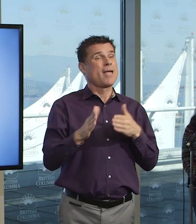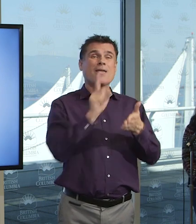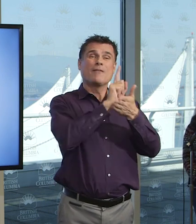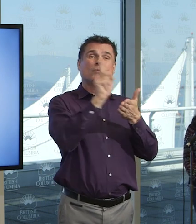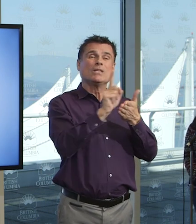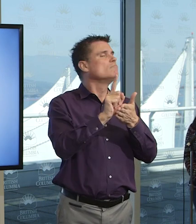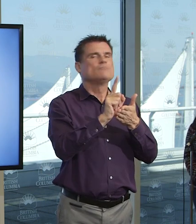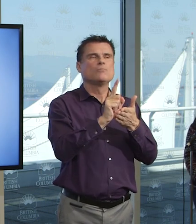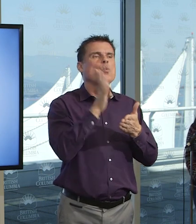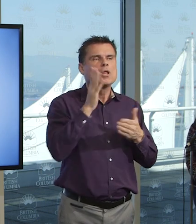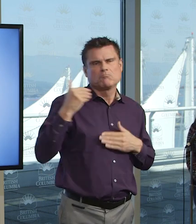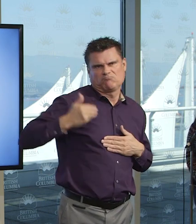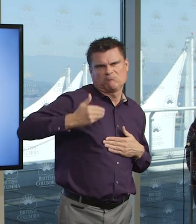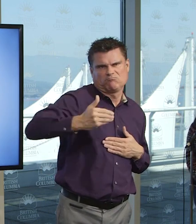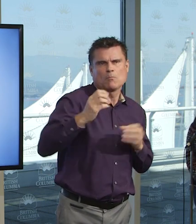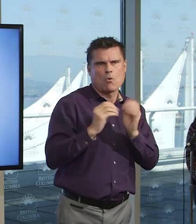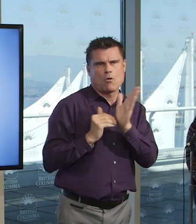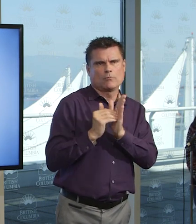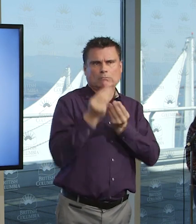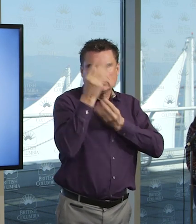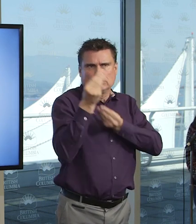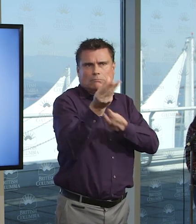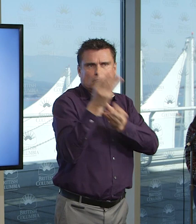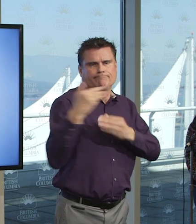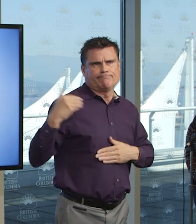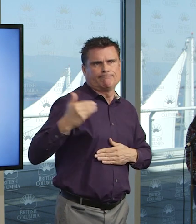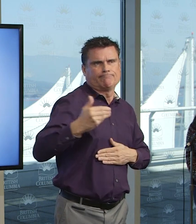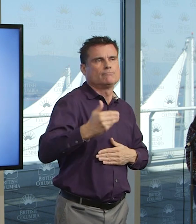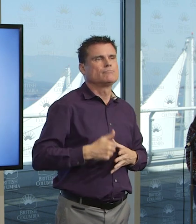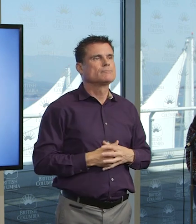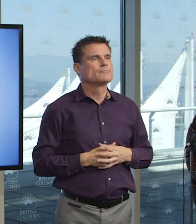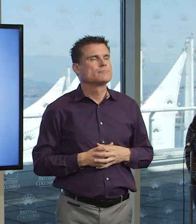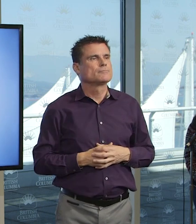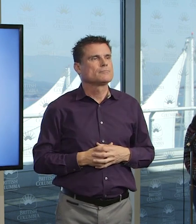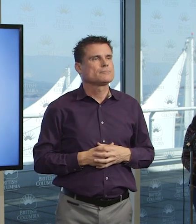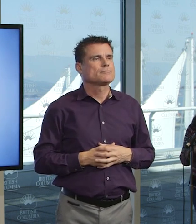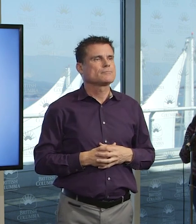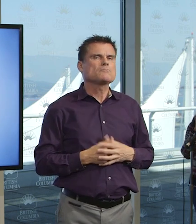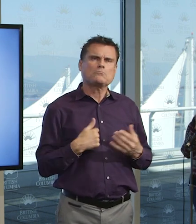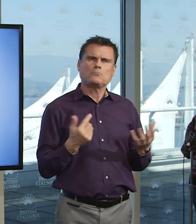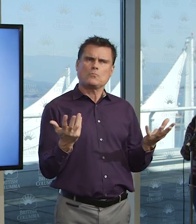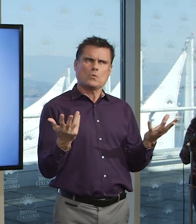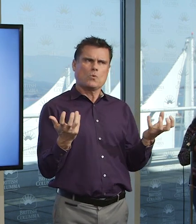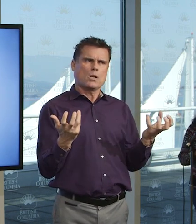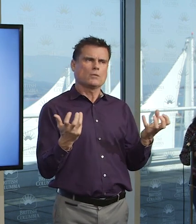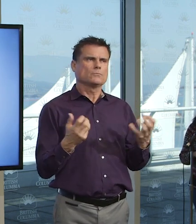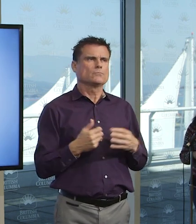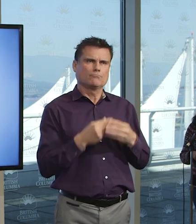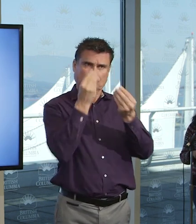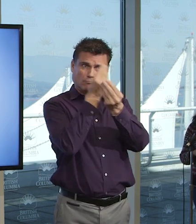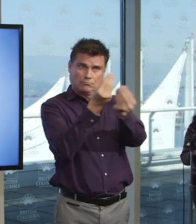do a special call out to people. I've been in touch with 811 nurses and staff in the last day.